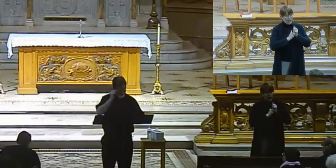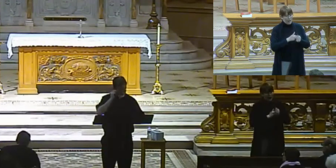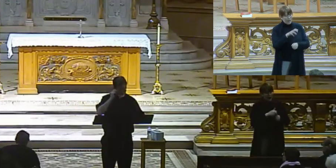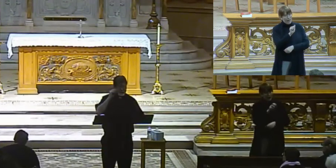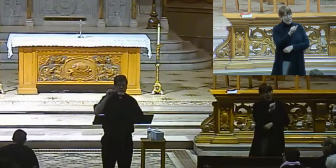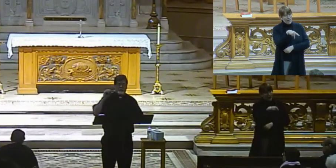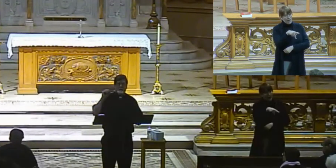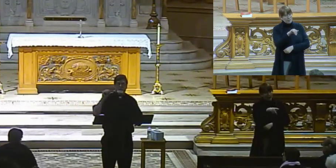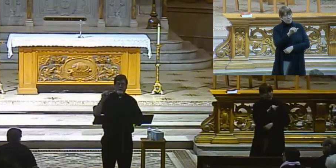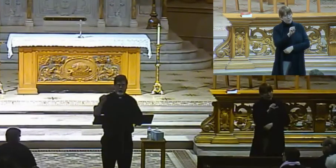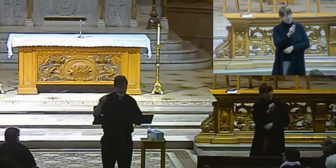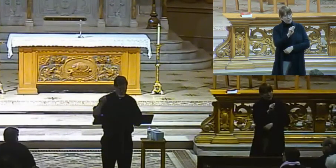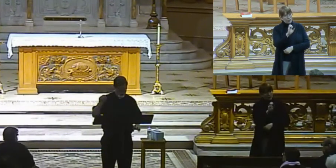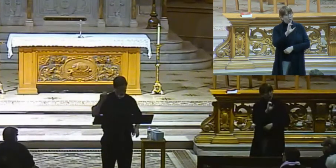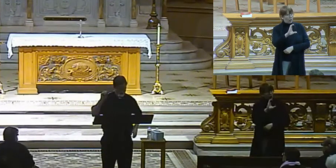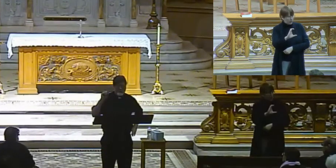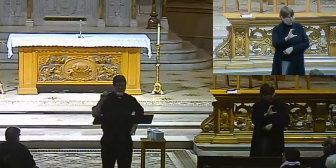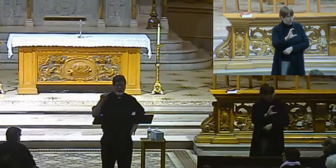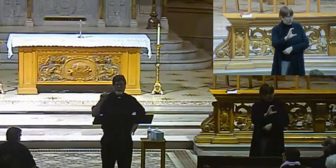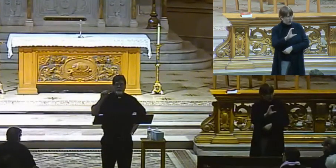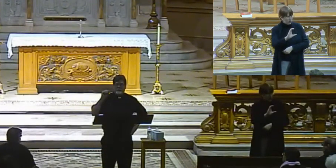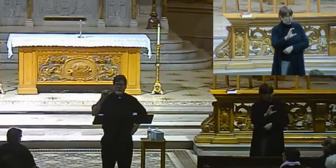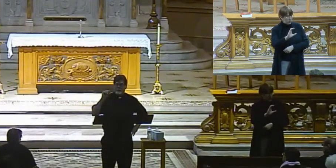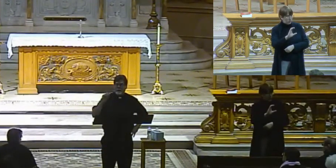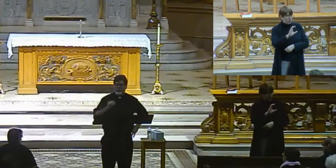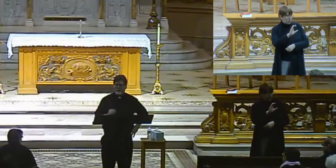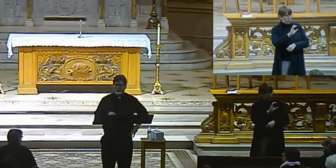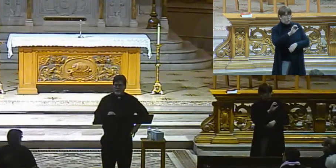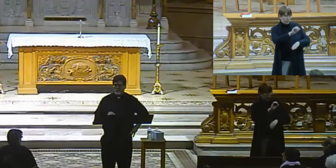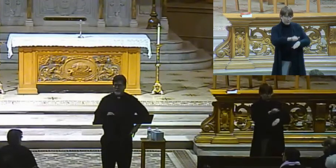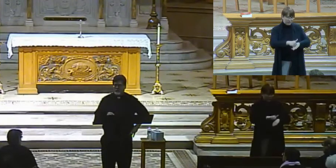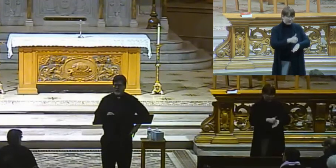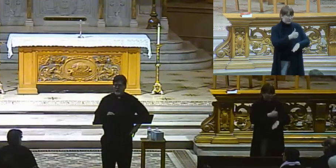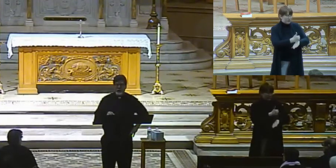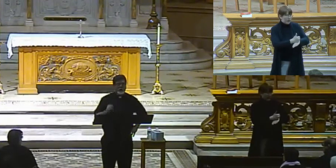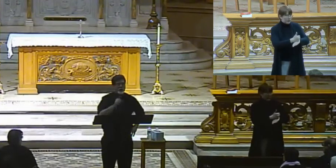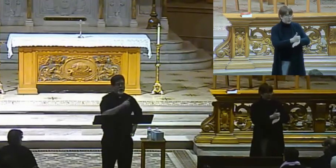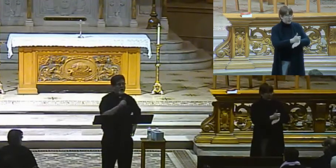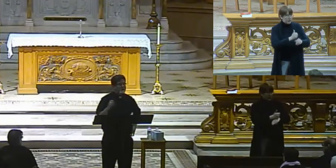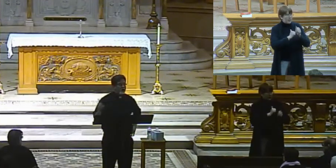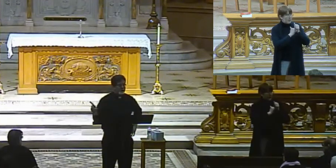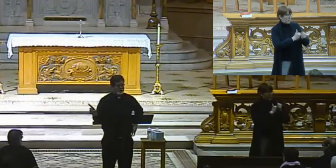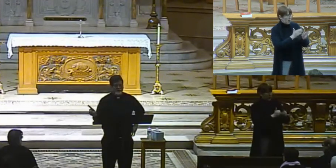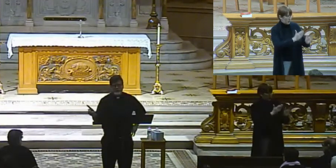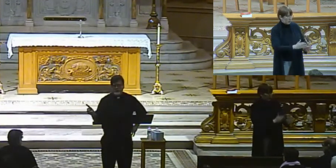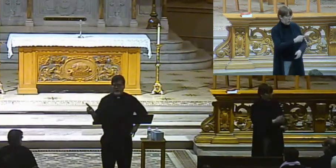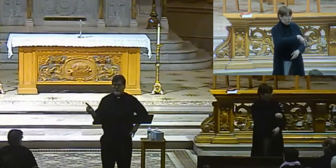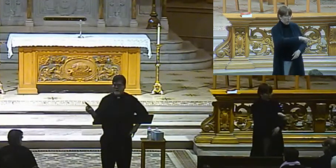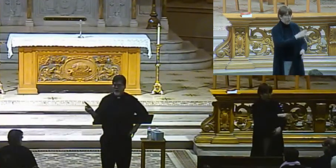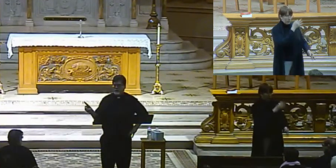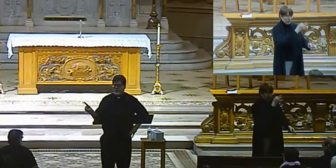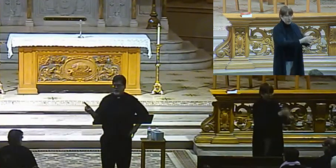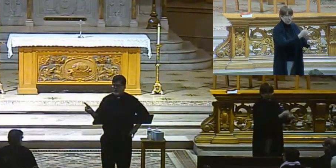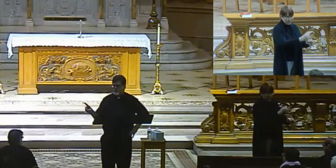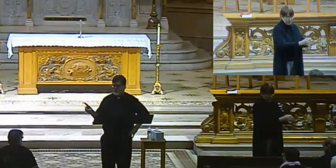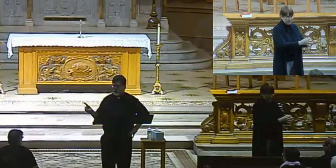apostolic. That means that it is founded on the faith of the apostles. All right? None of us have ever